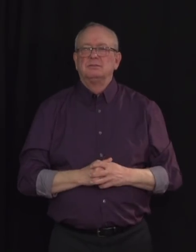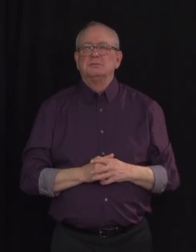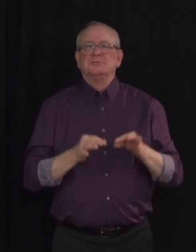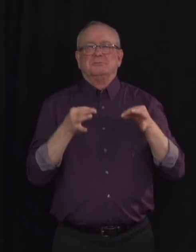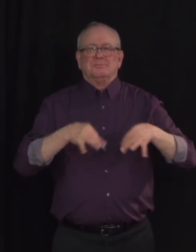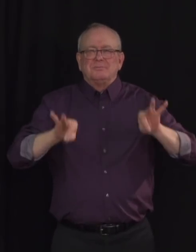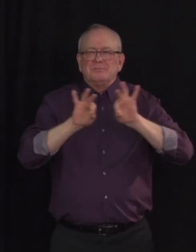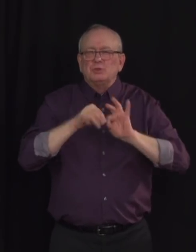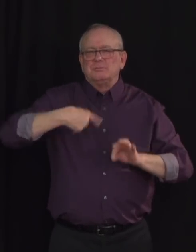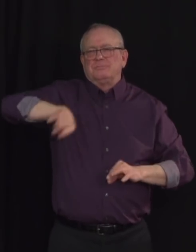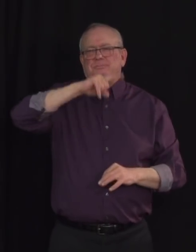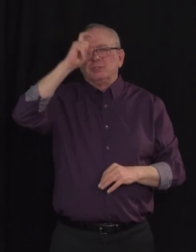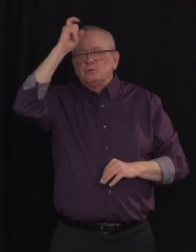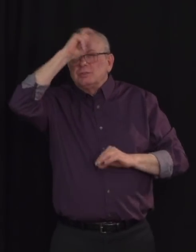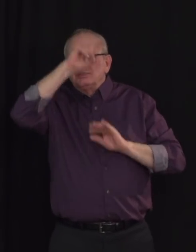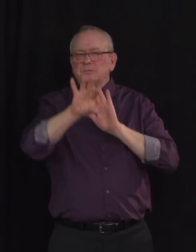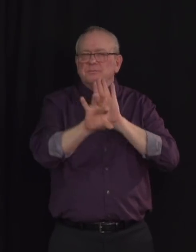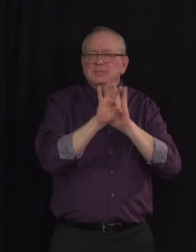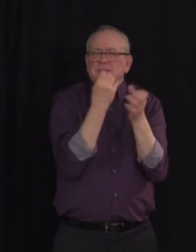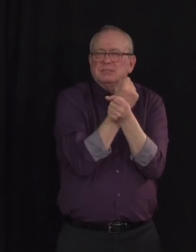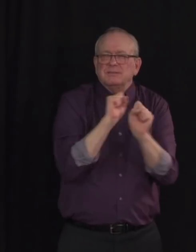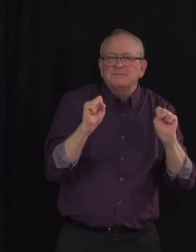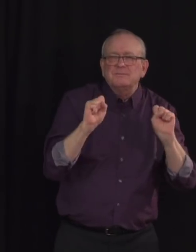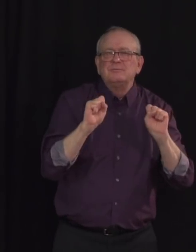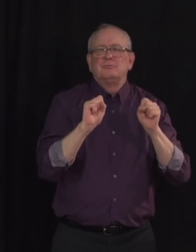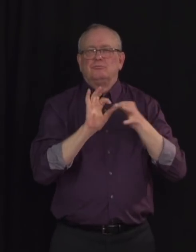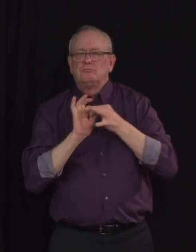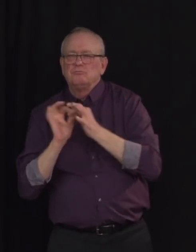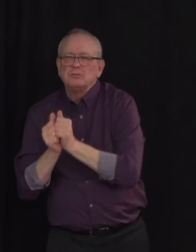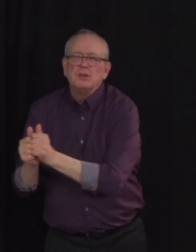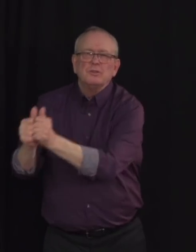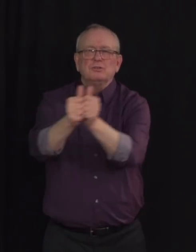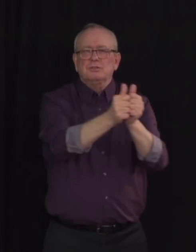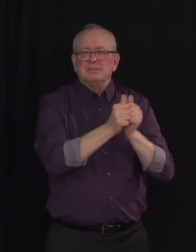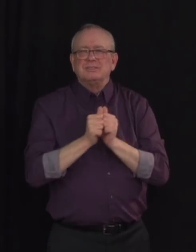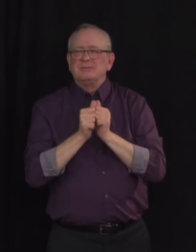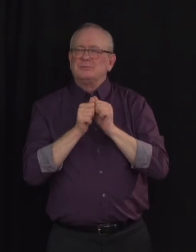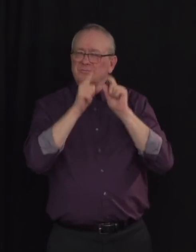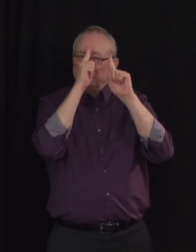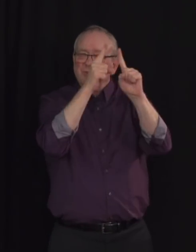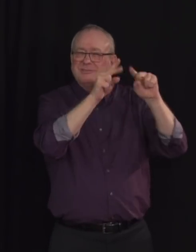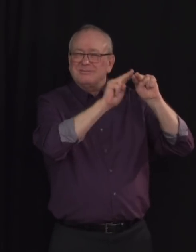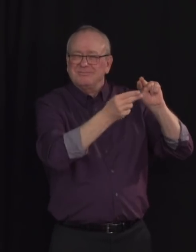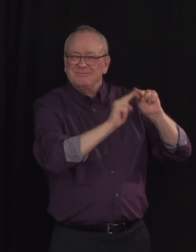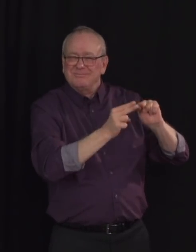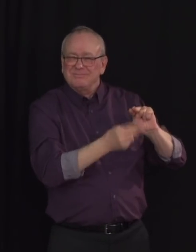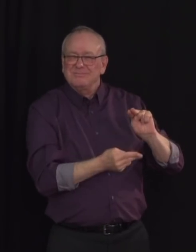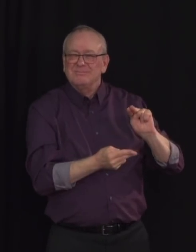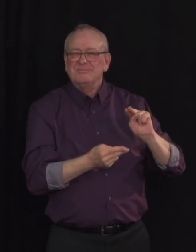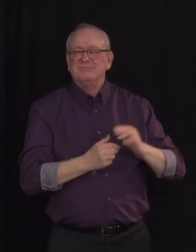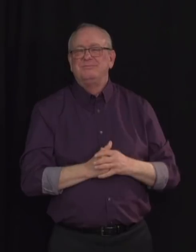the spread, we can all keep cases and hospitalizations trending downwards. This is the best way to keep ourselves,